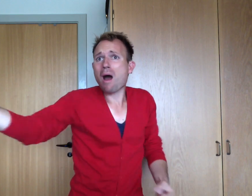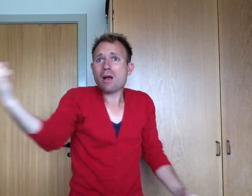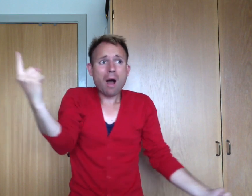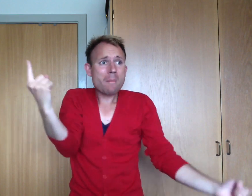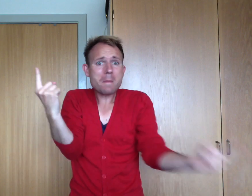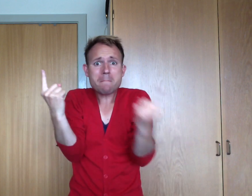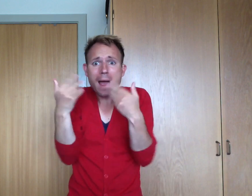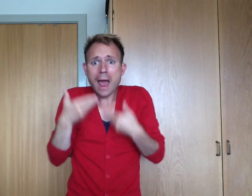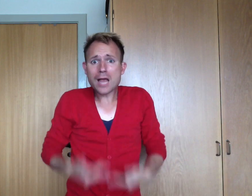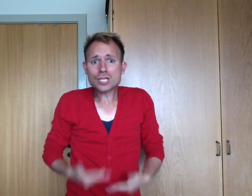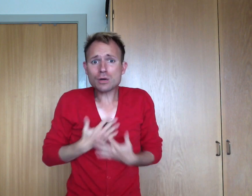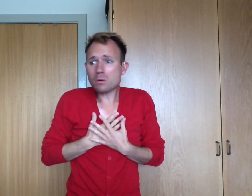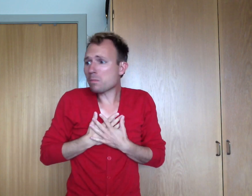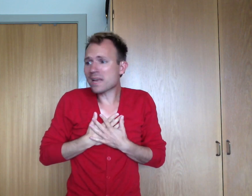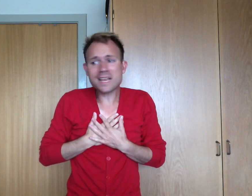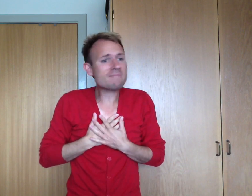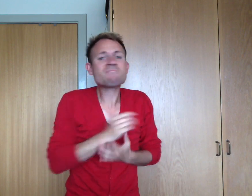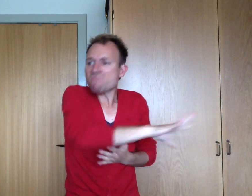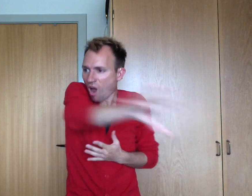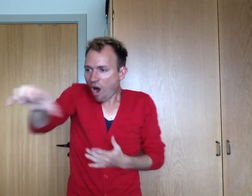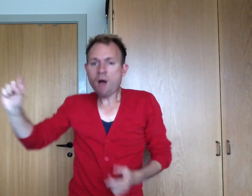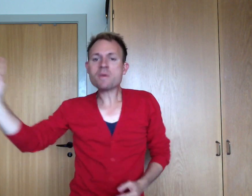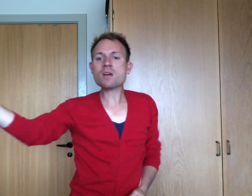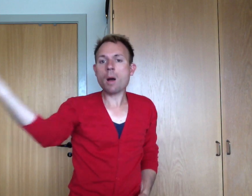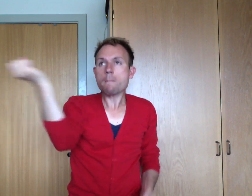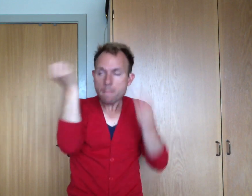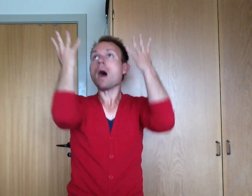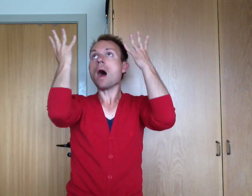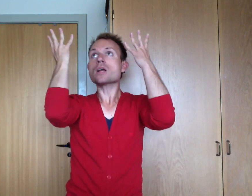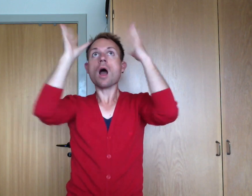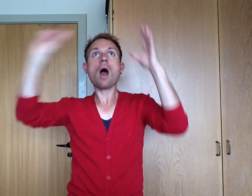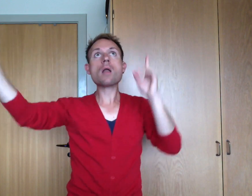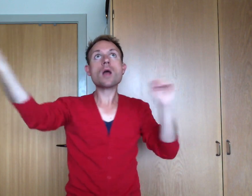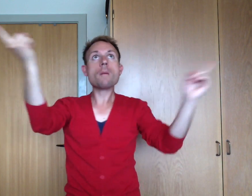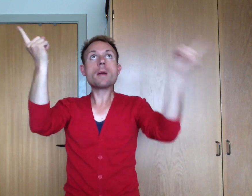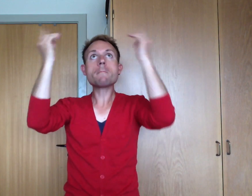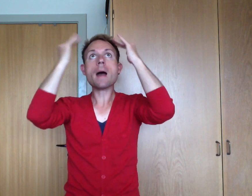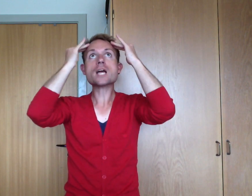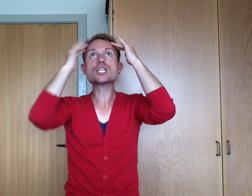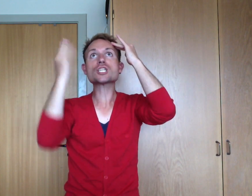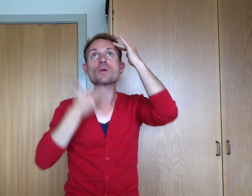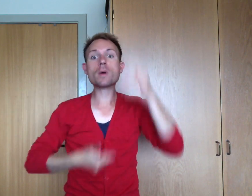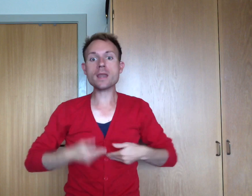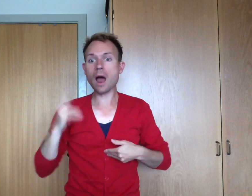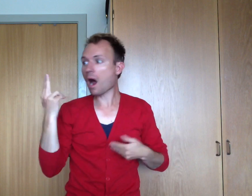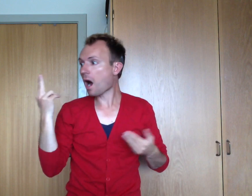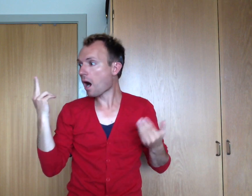coming back to me It's all coming back It's all coming back to me now